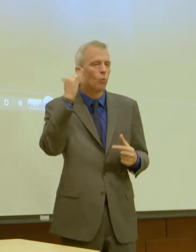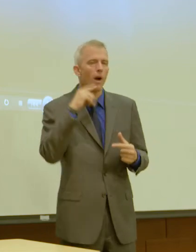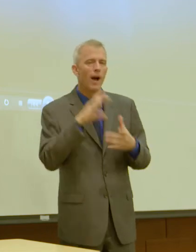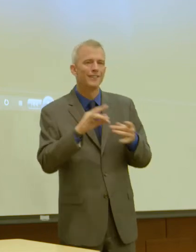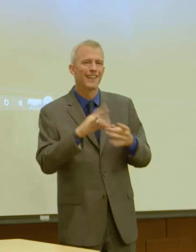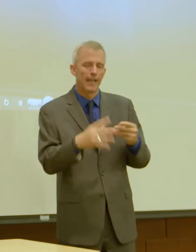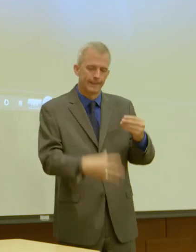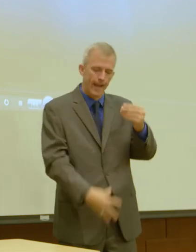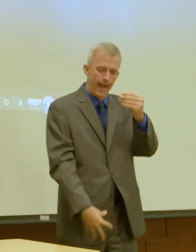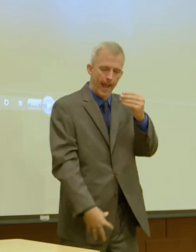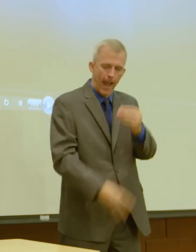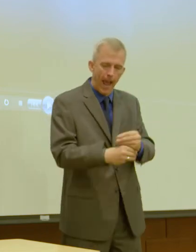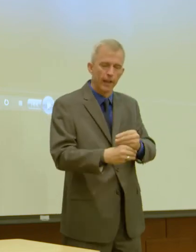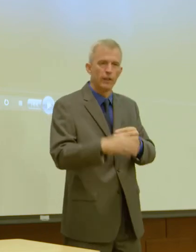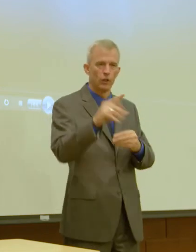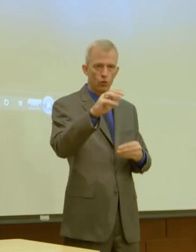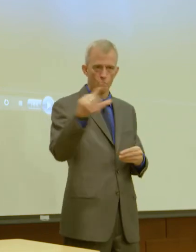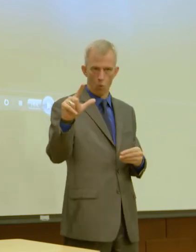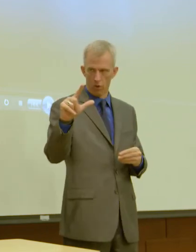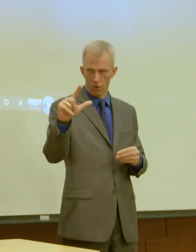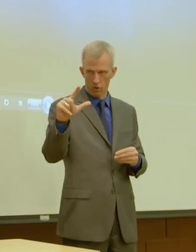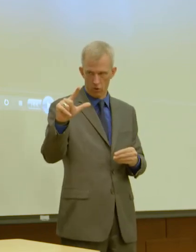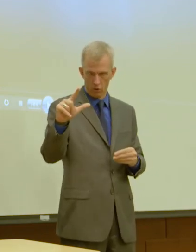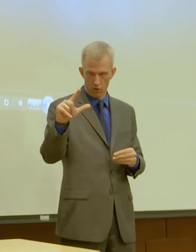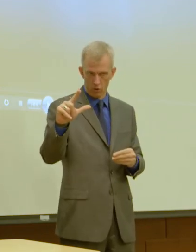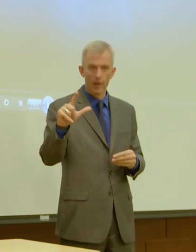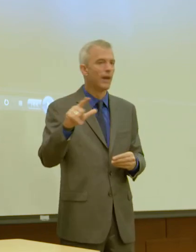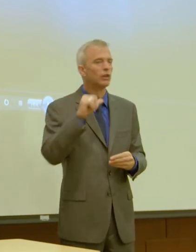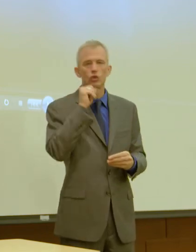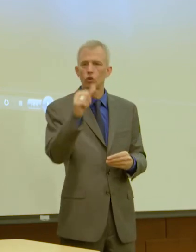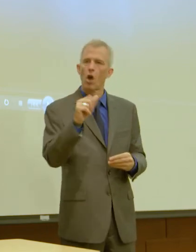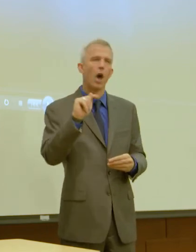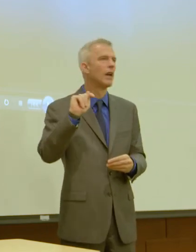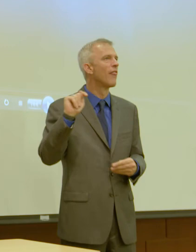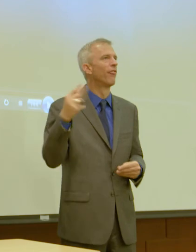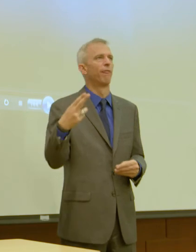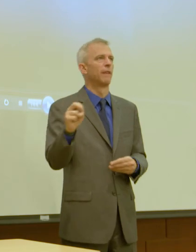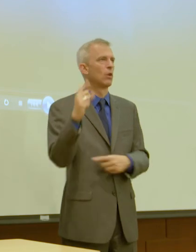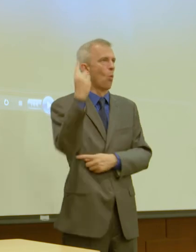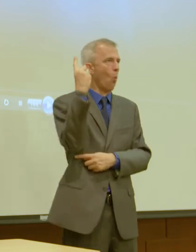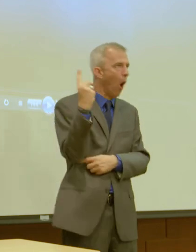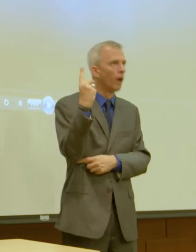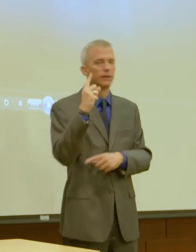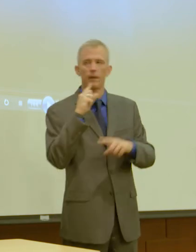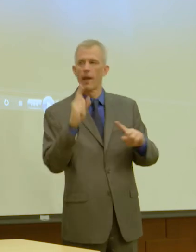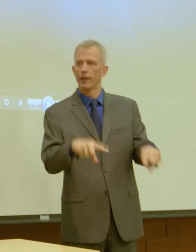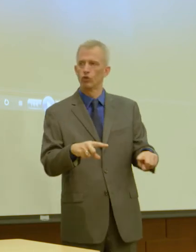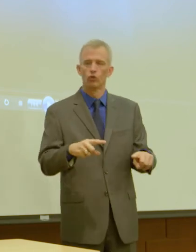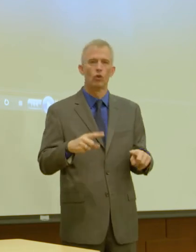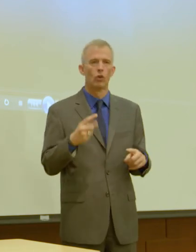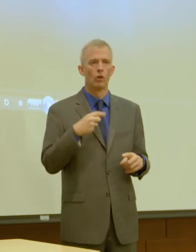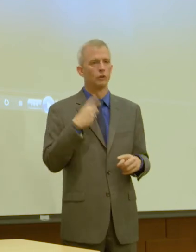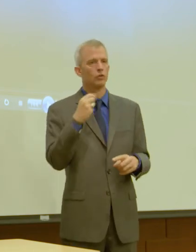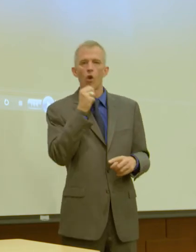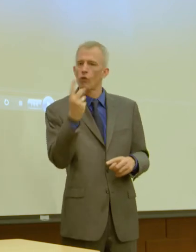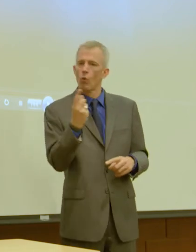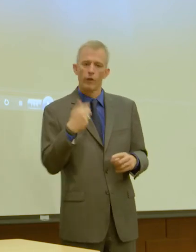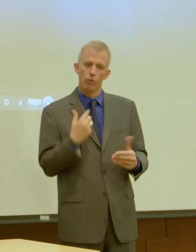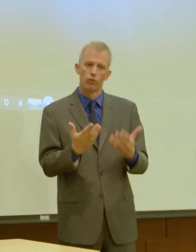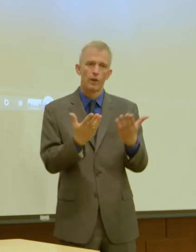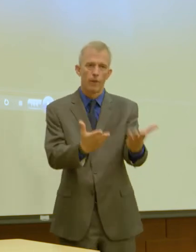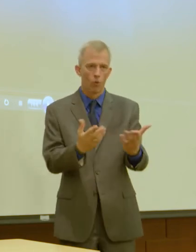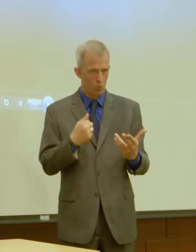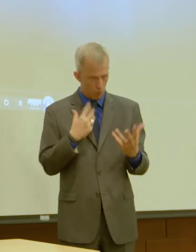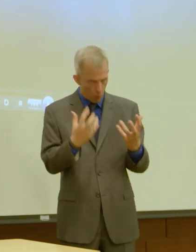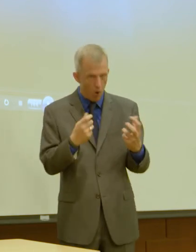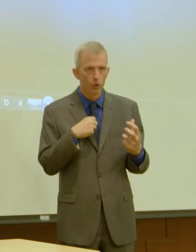in the arsenal to ensure public safety. It's not the answer. It's not the only thing that we recommend you do. We want you to have live